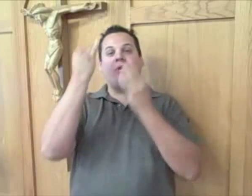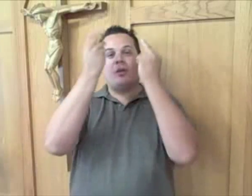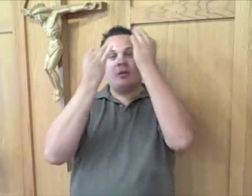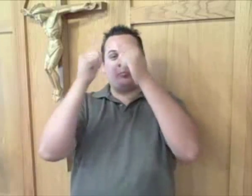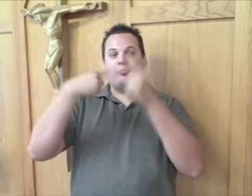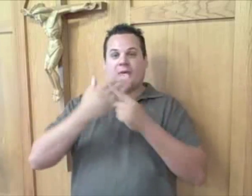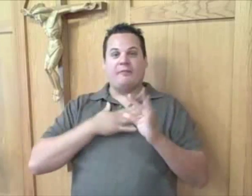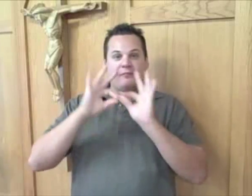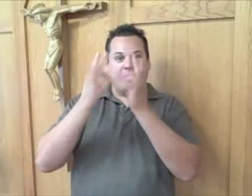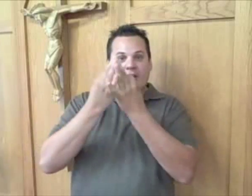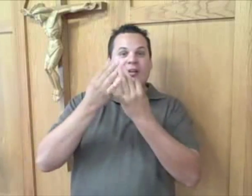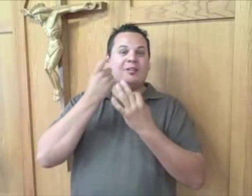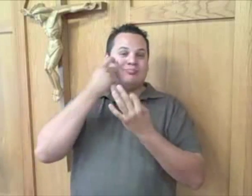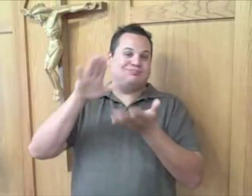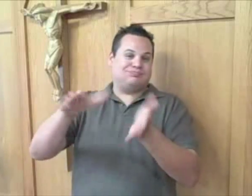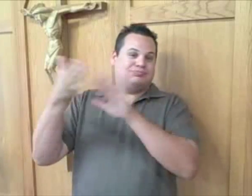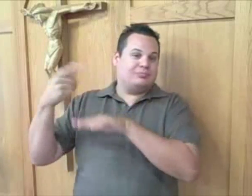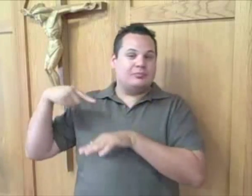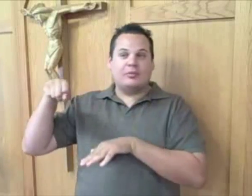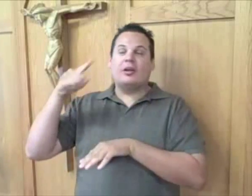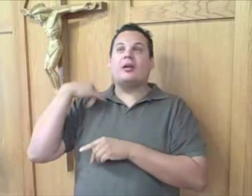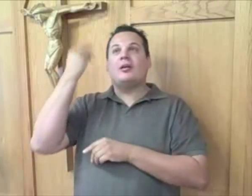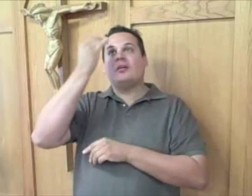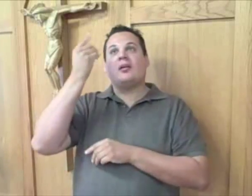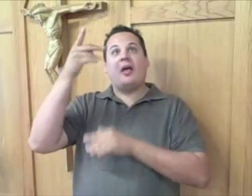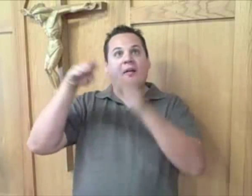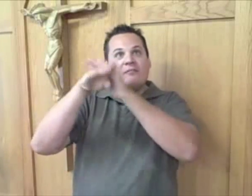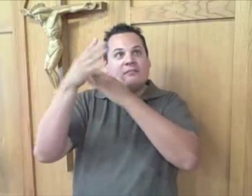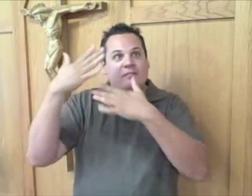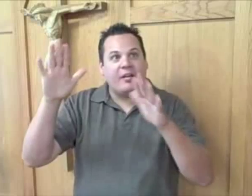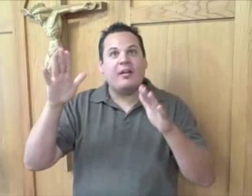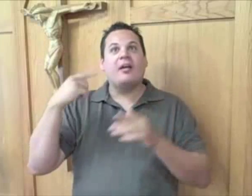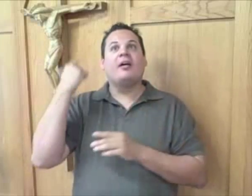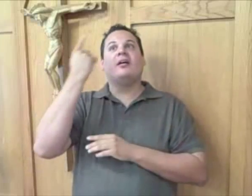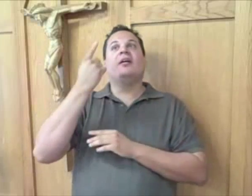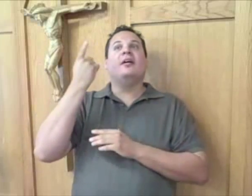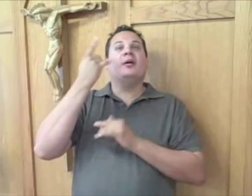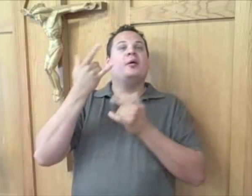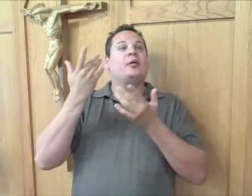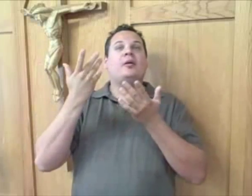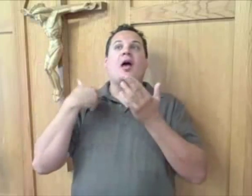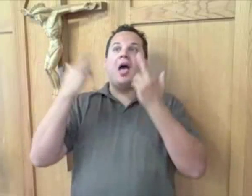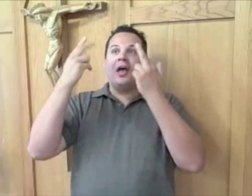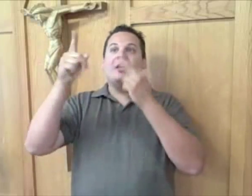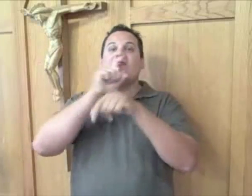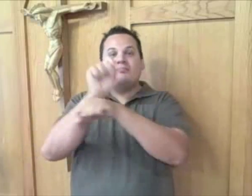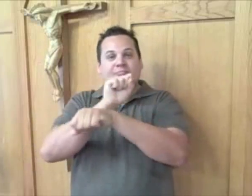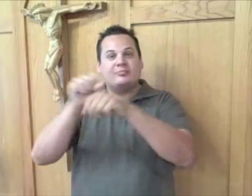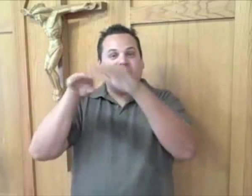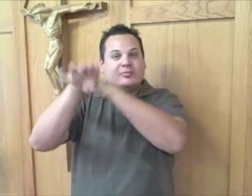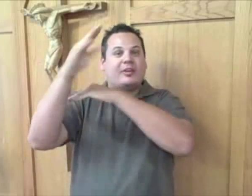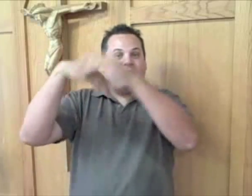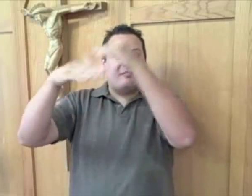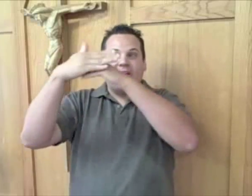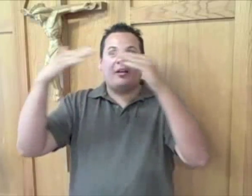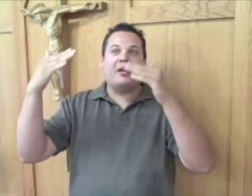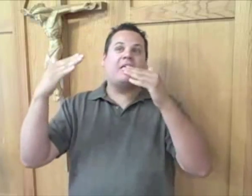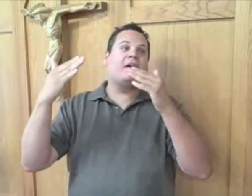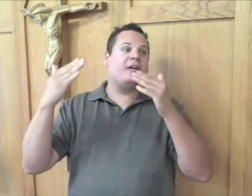heaven, then I think about my family who have passed or who will pass. And I pray that God will get them into heaven.